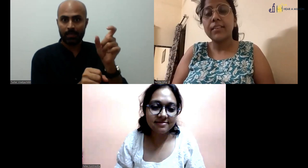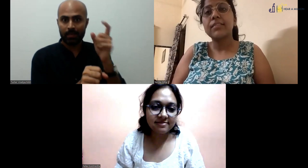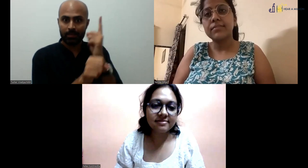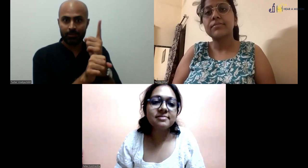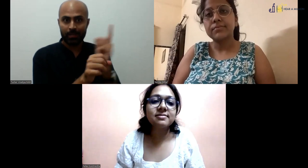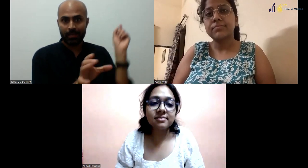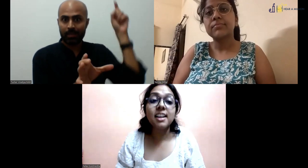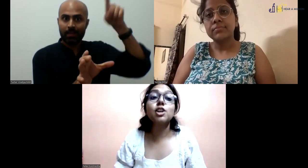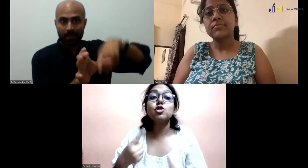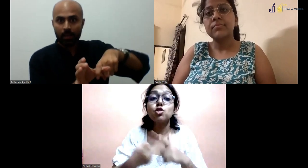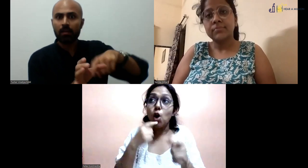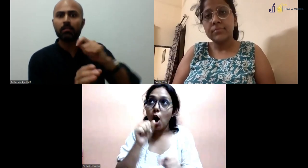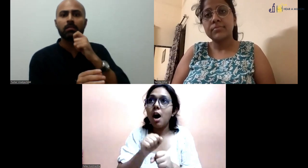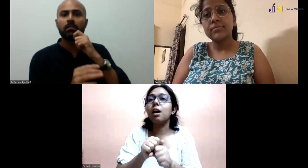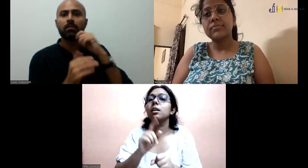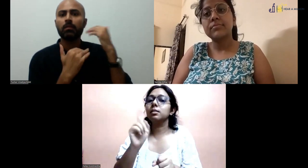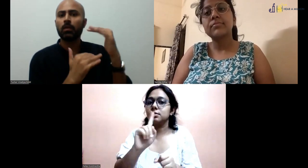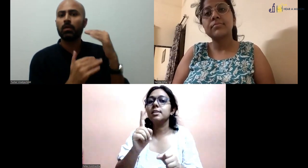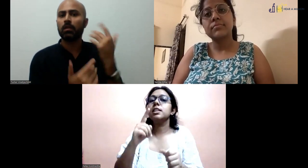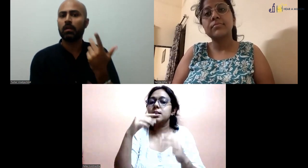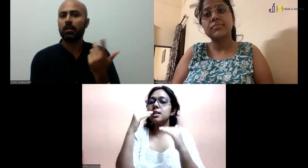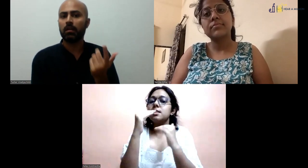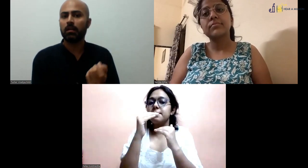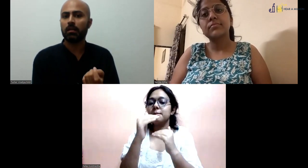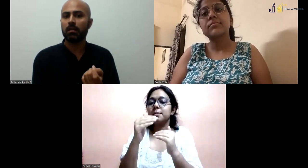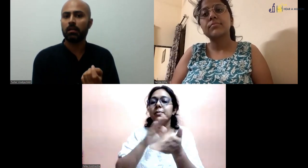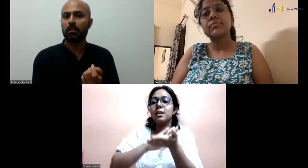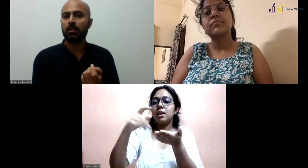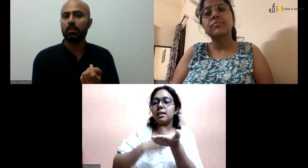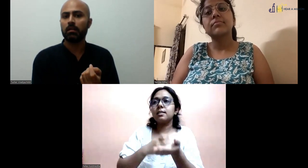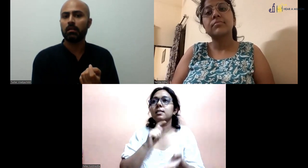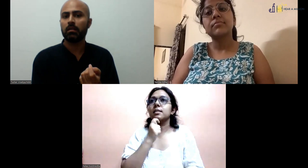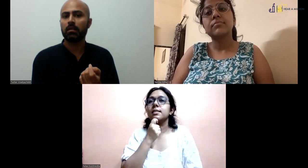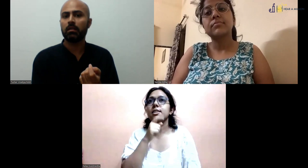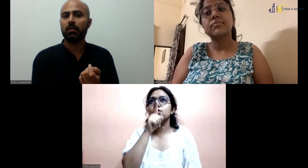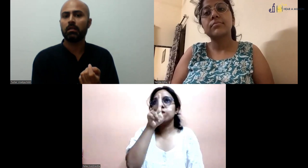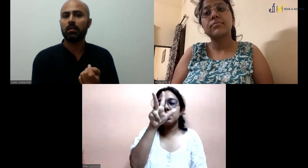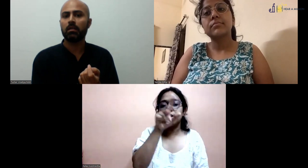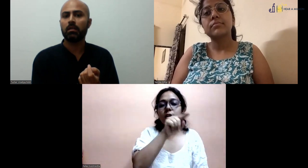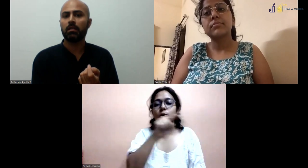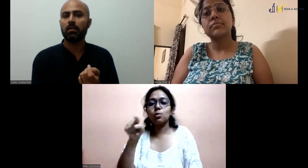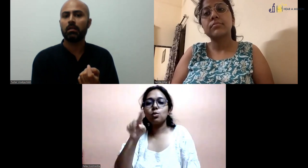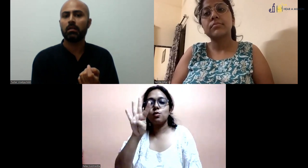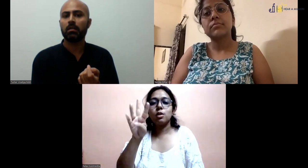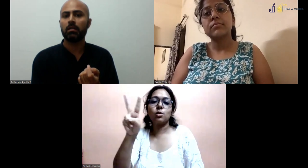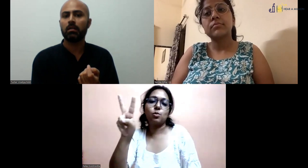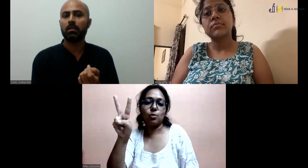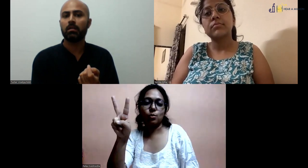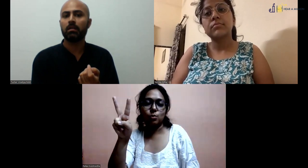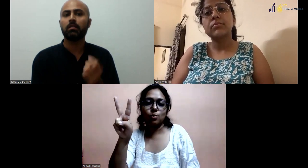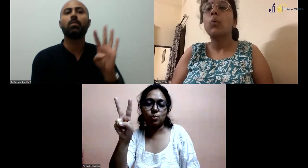if you would like to join a job, what would be the age criteria? Yes, we have an age criteria for it.